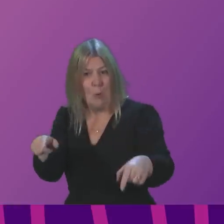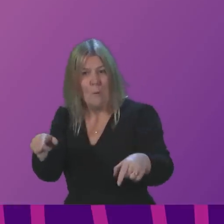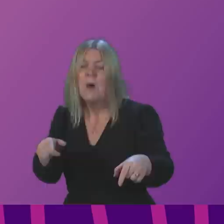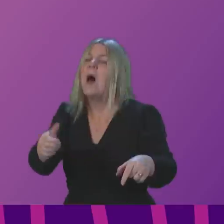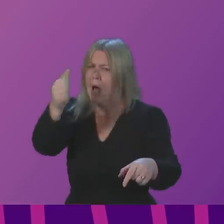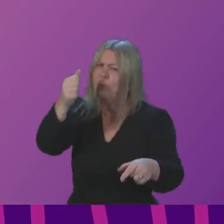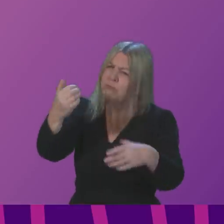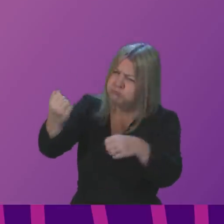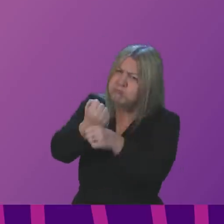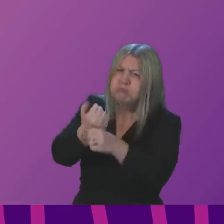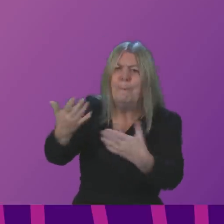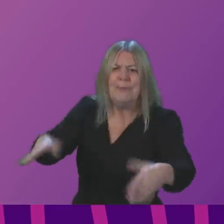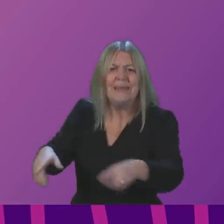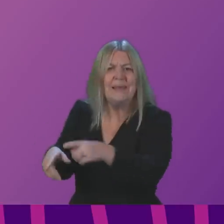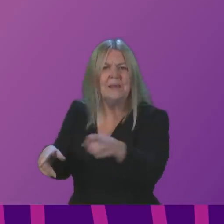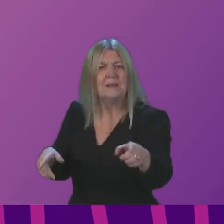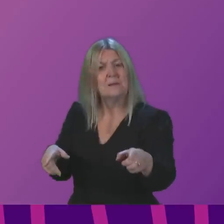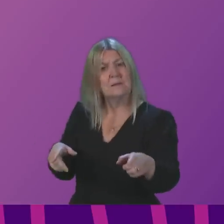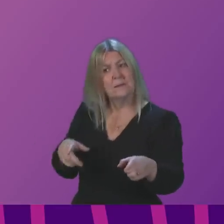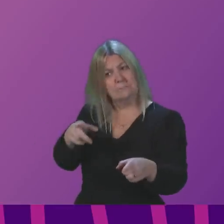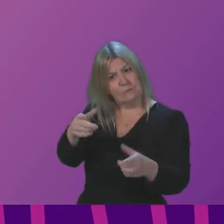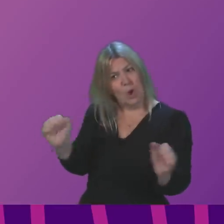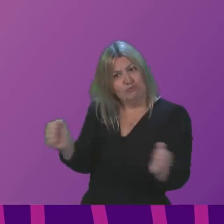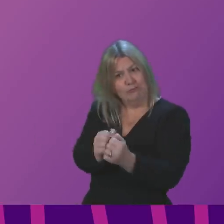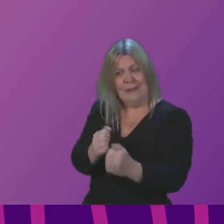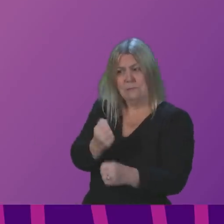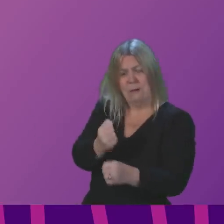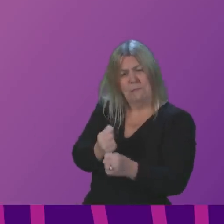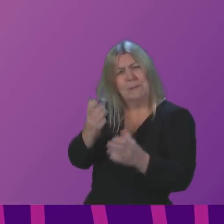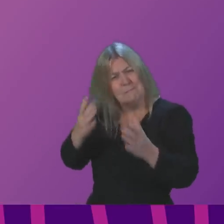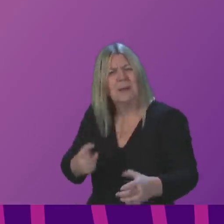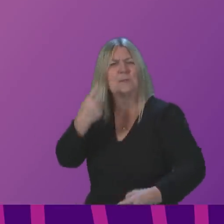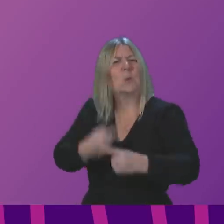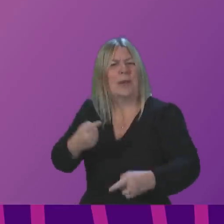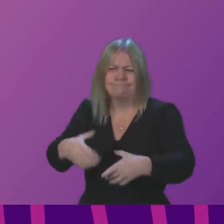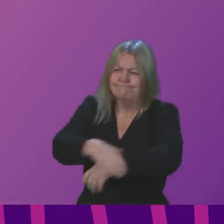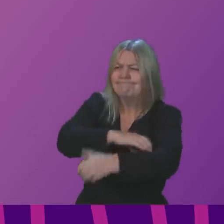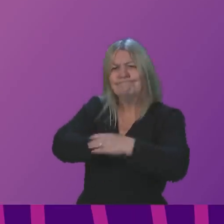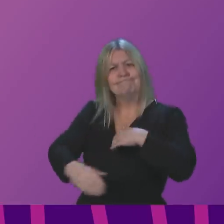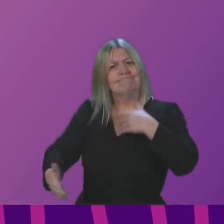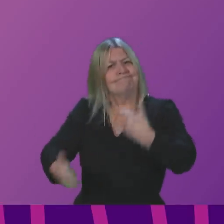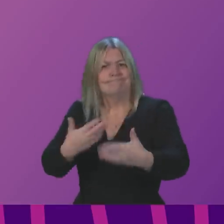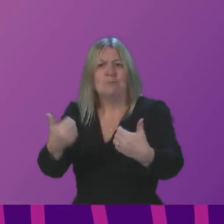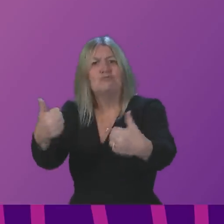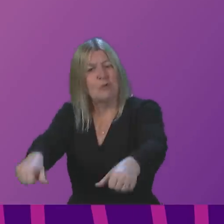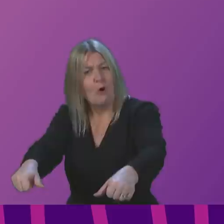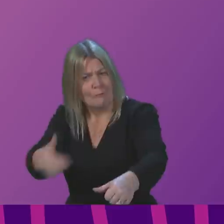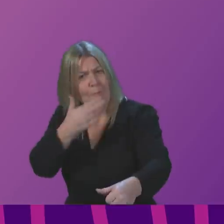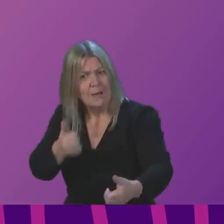must agree that the Scottish Government have a responsibility to act quickly in these life-threatening situations.